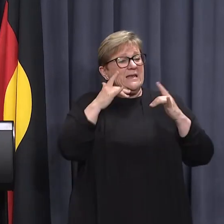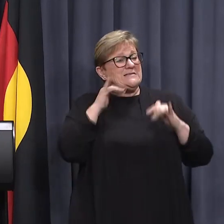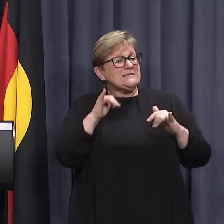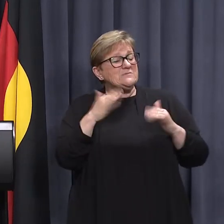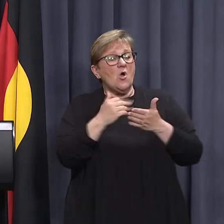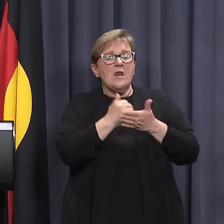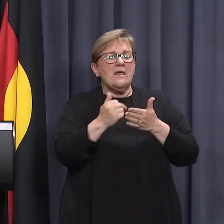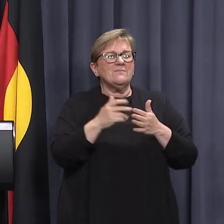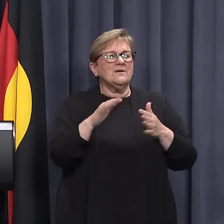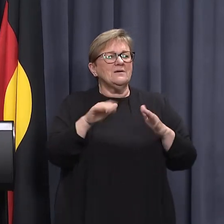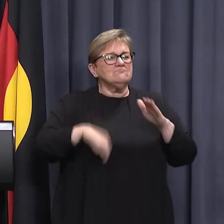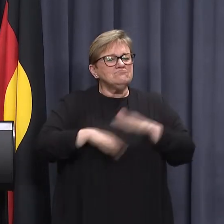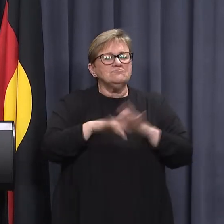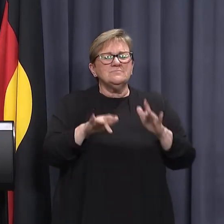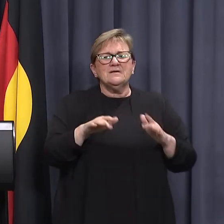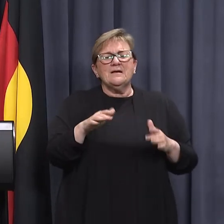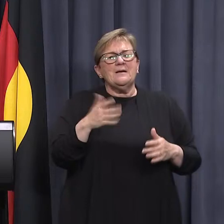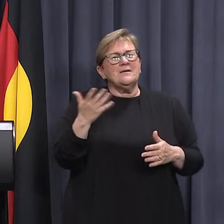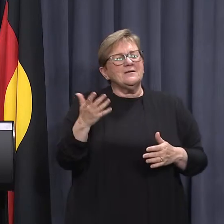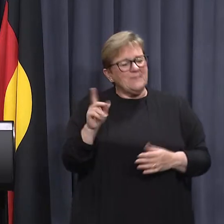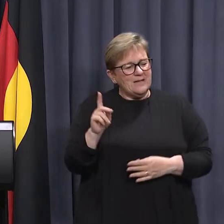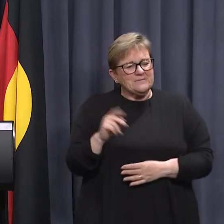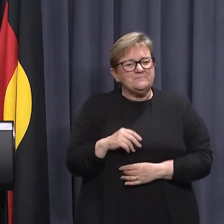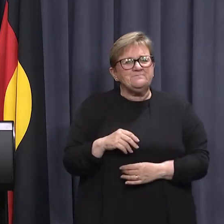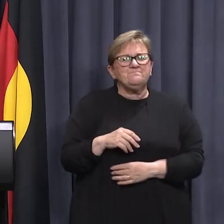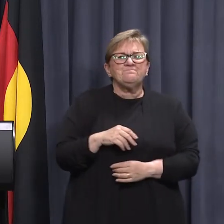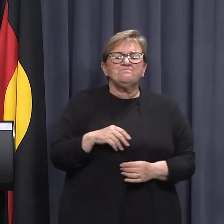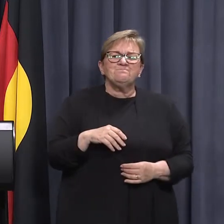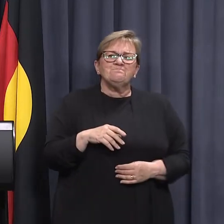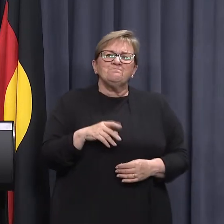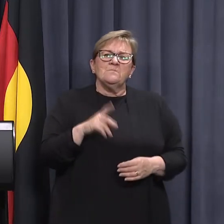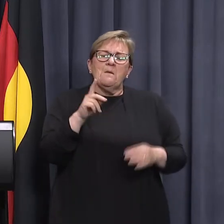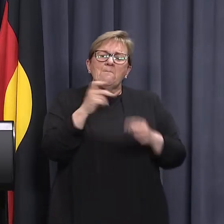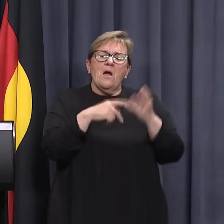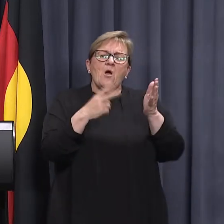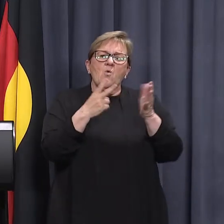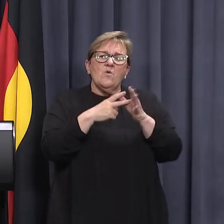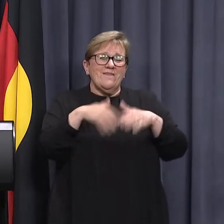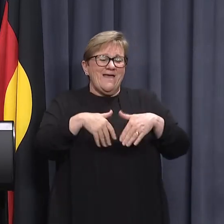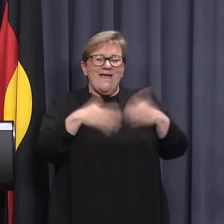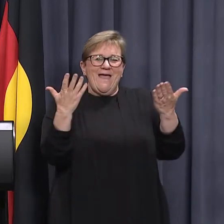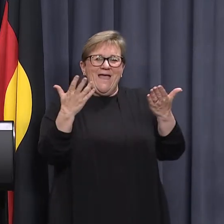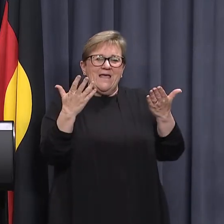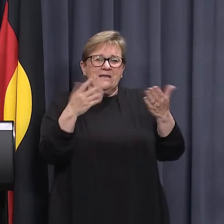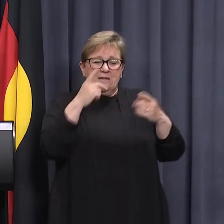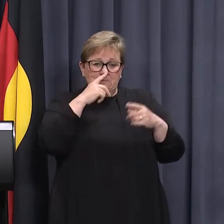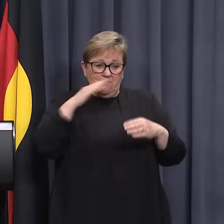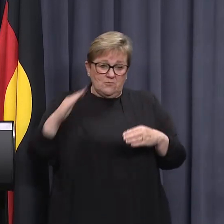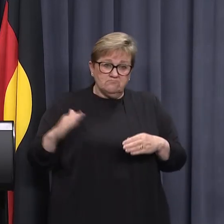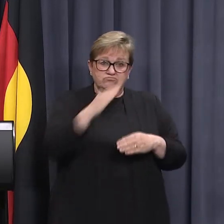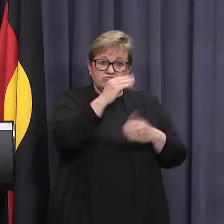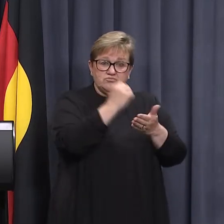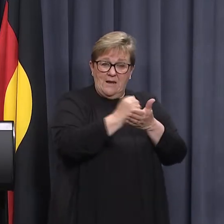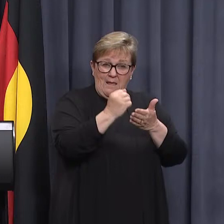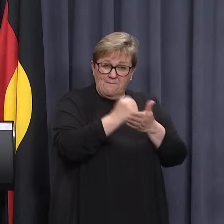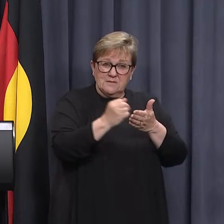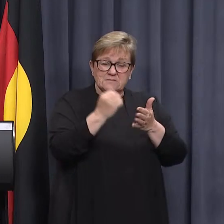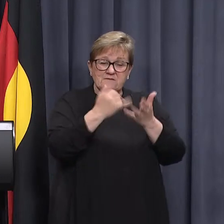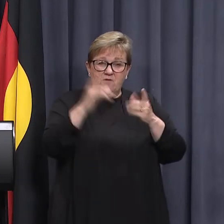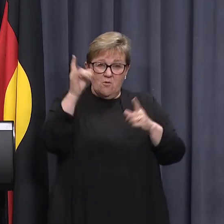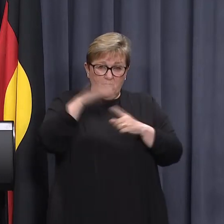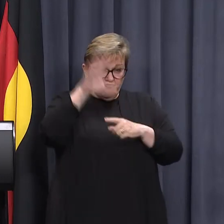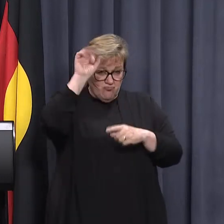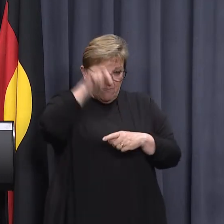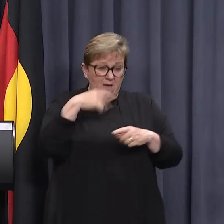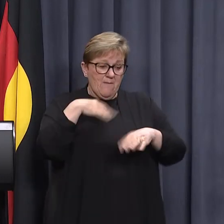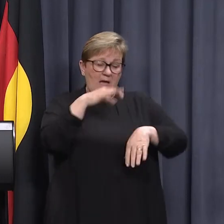numbers would be preliminary that's coming through. So, but with regards with any kind of surge capacity, I think it's important to remember that